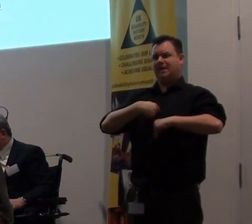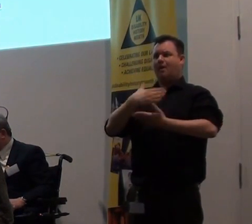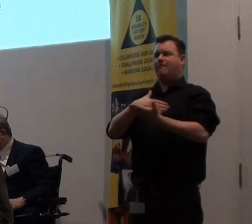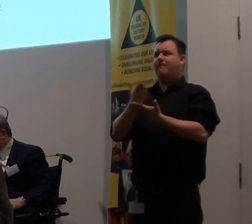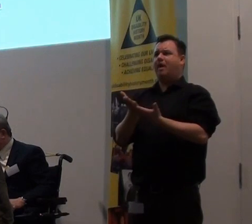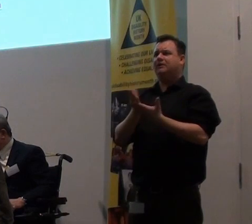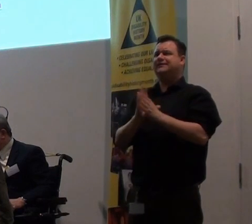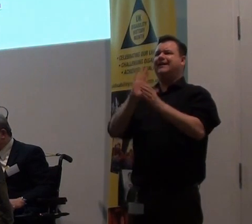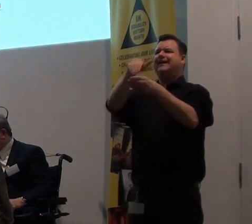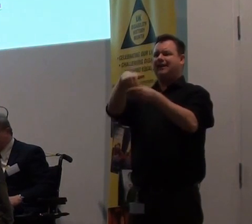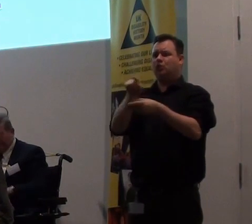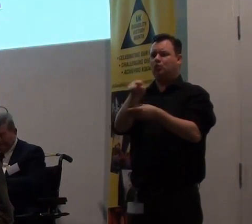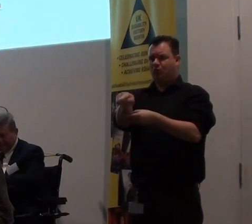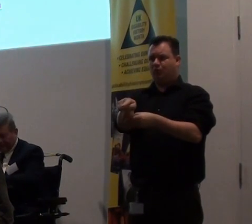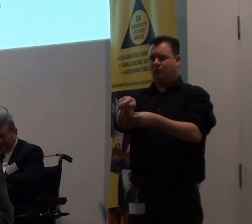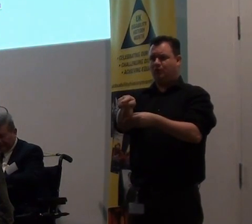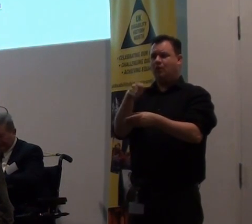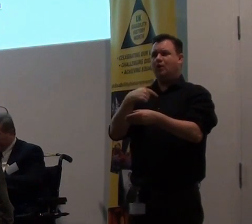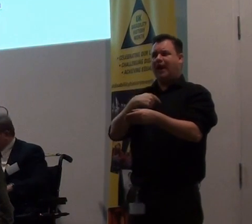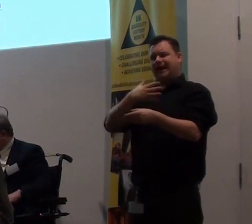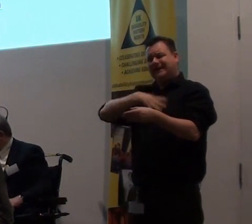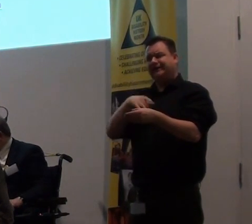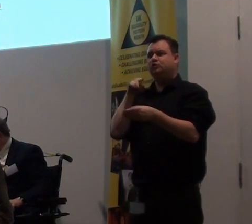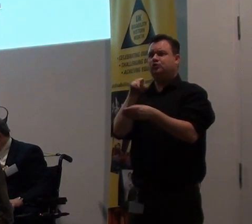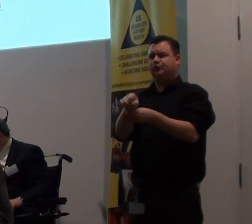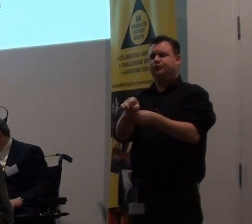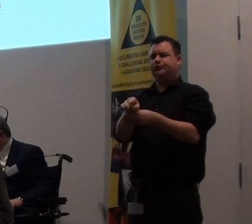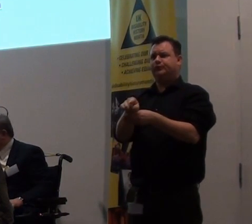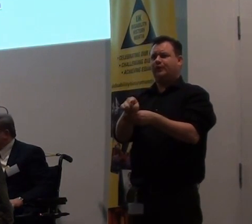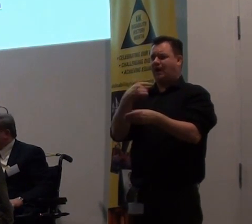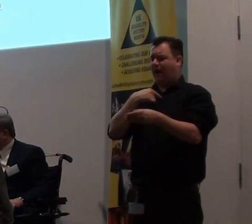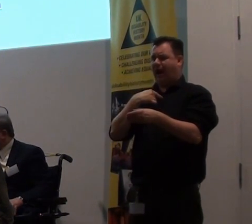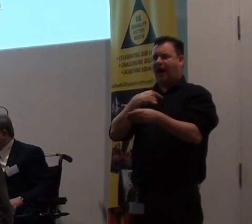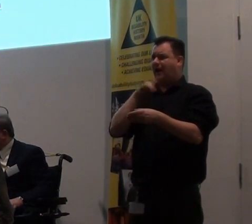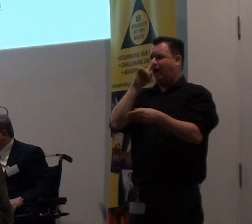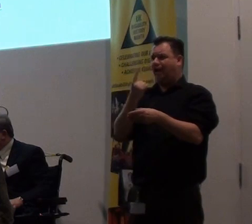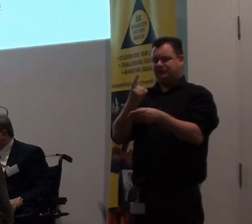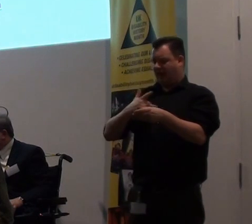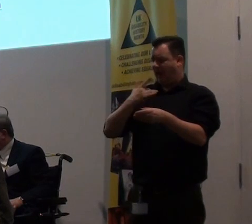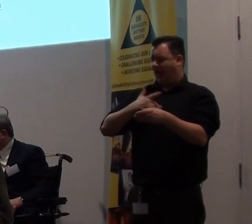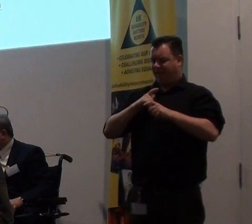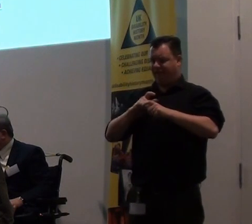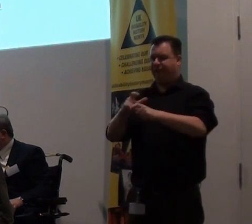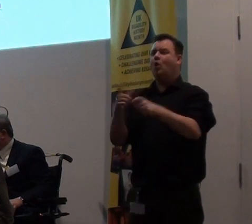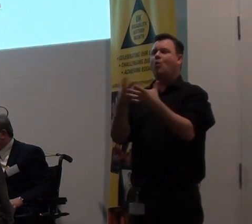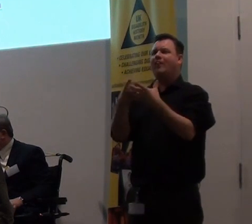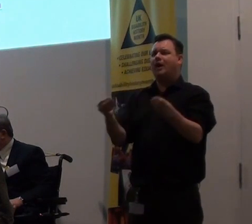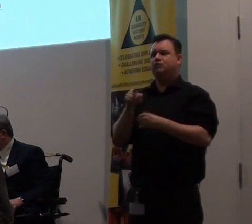You cannot exist without me. I cannot exist without you.